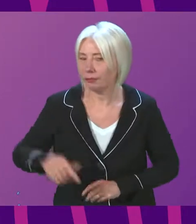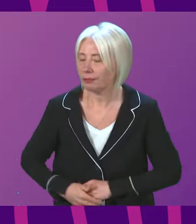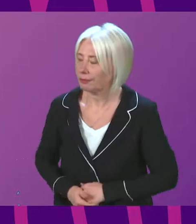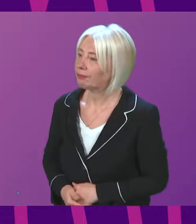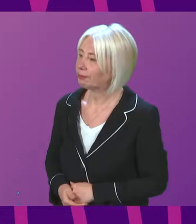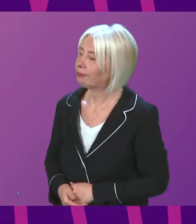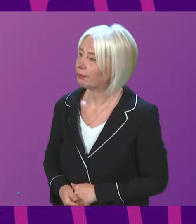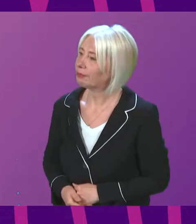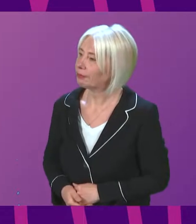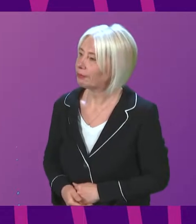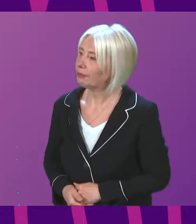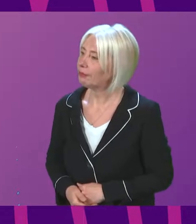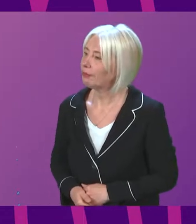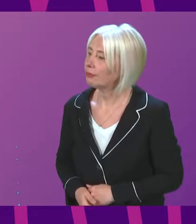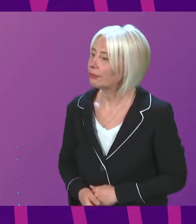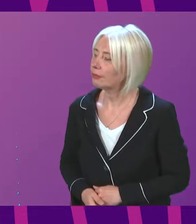Stephen Kerr.